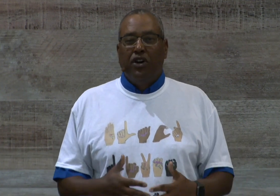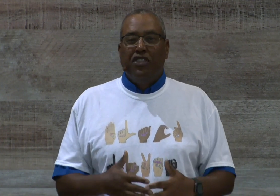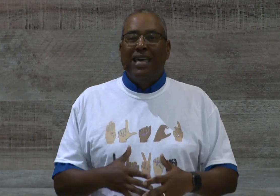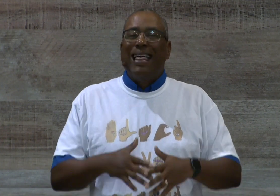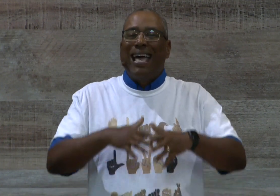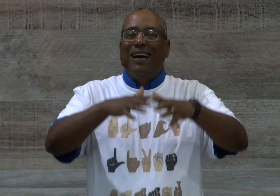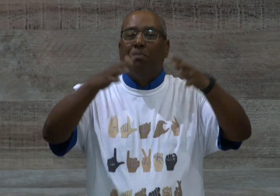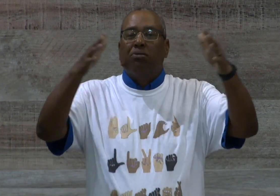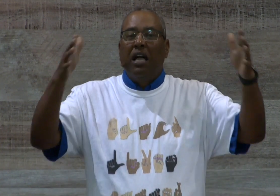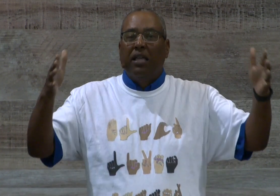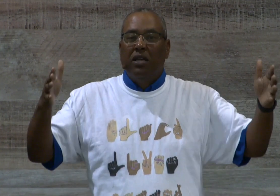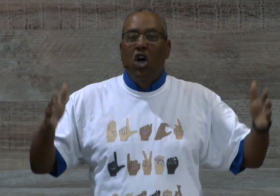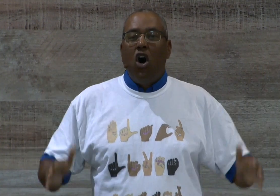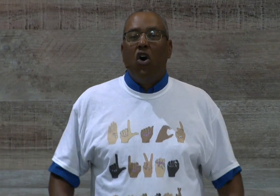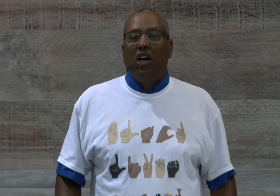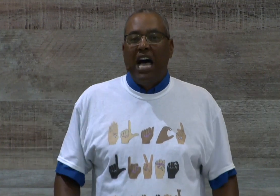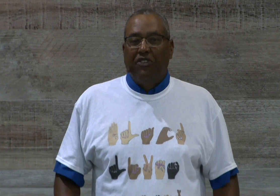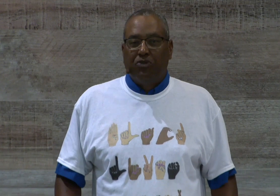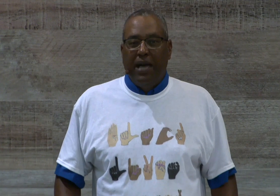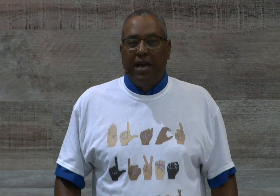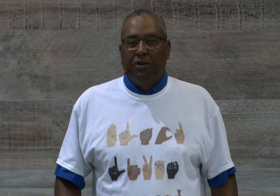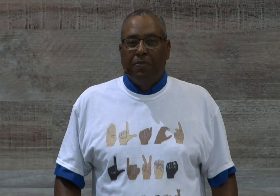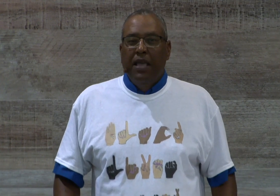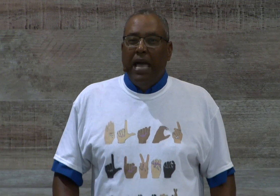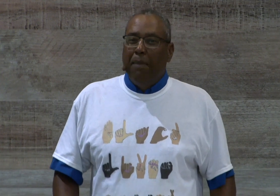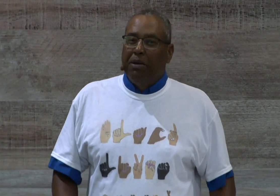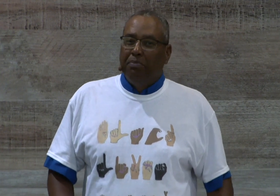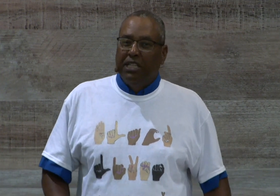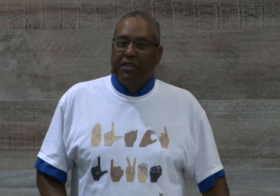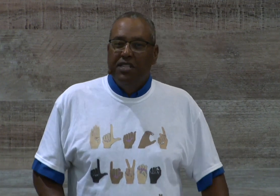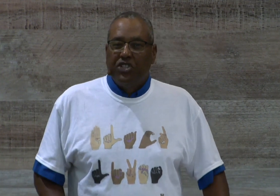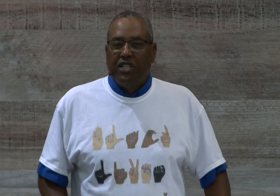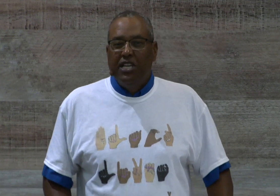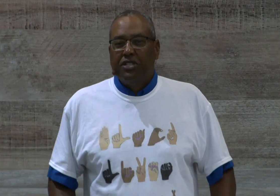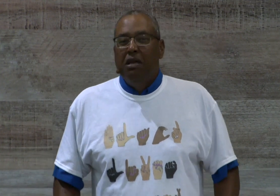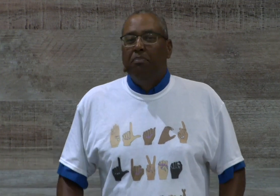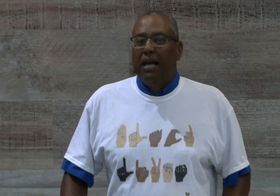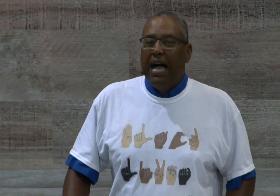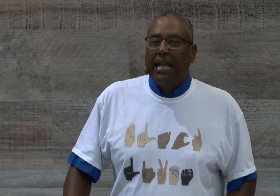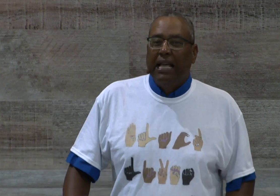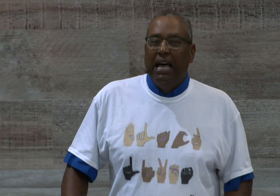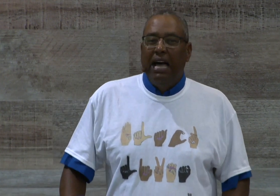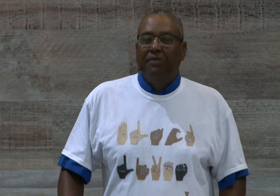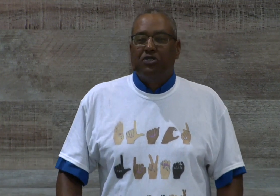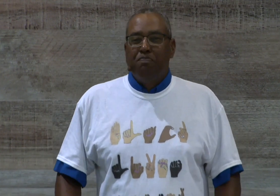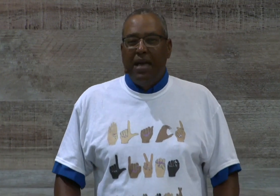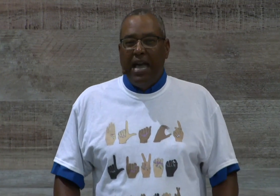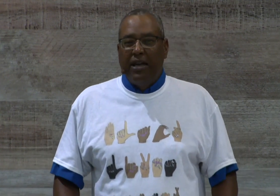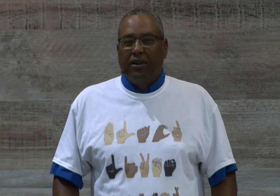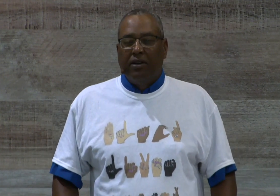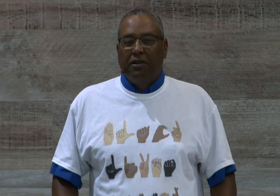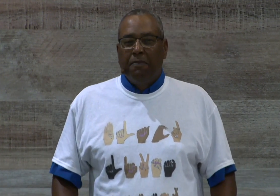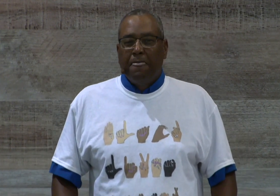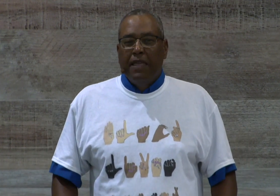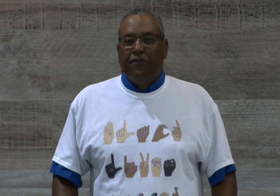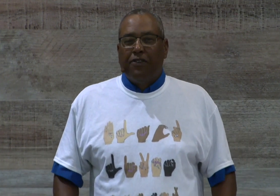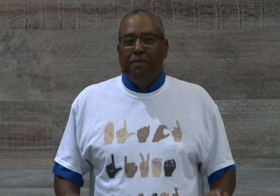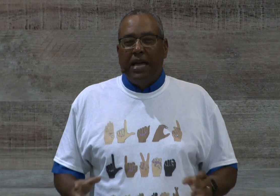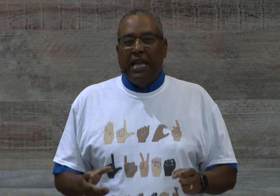under that umbrella, all lives matter. But in particular, in this season, Black Lives Matter from a